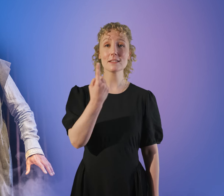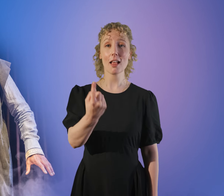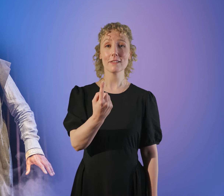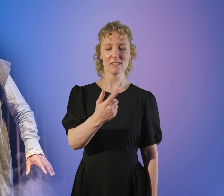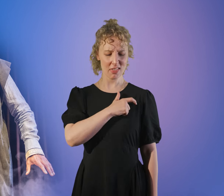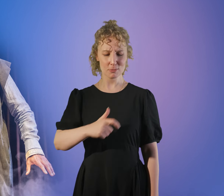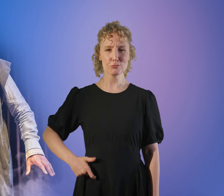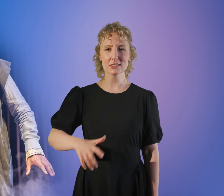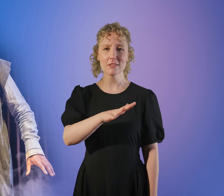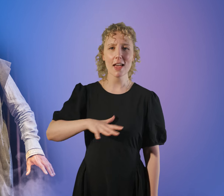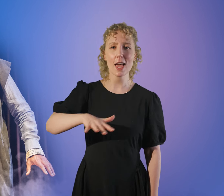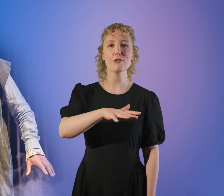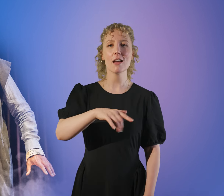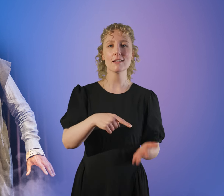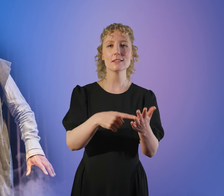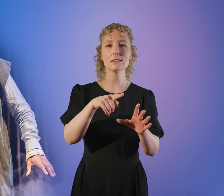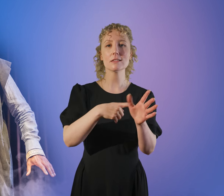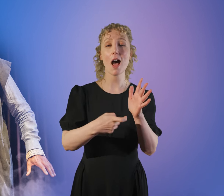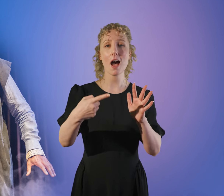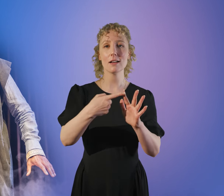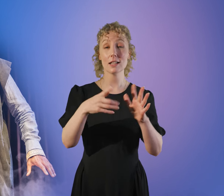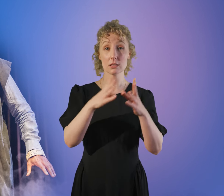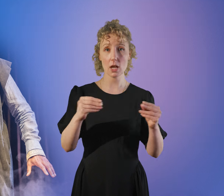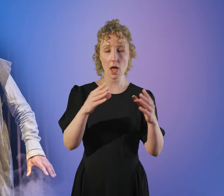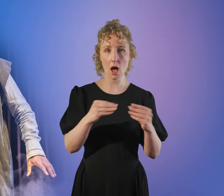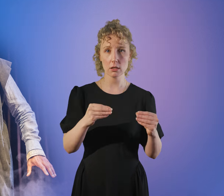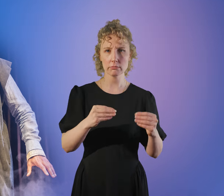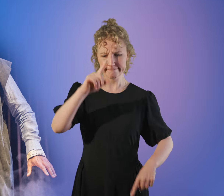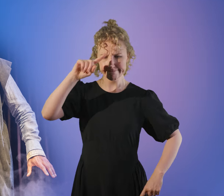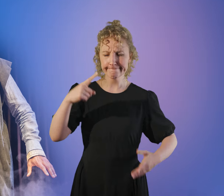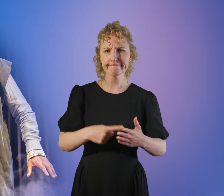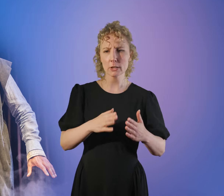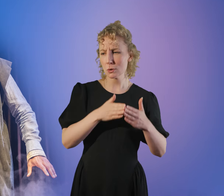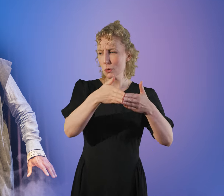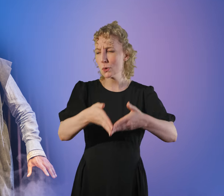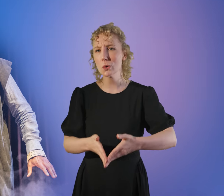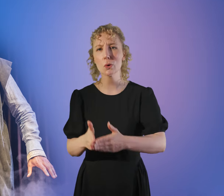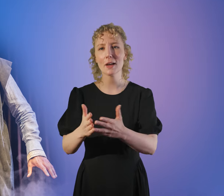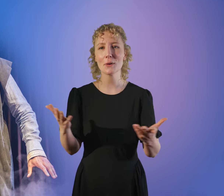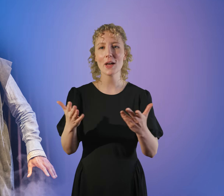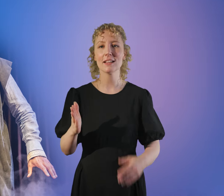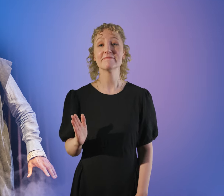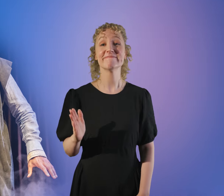prince of Tyre. He goes to Antioch to woo their princess by solving a riddle.